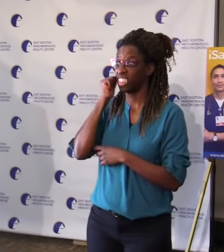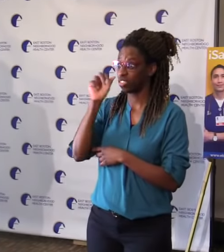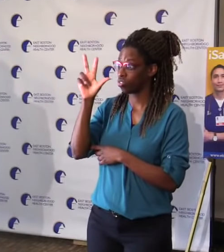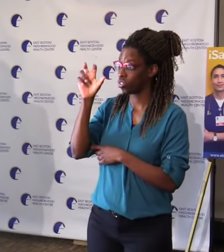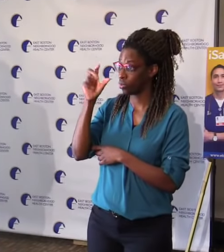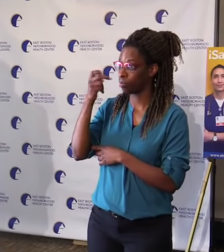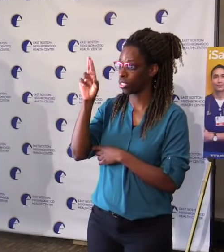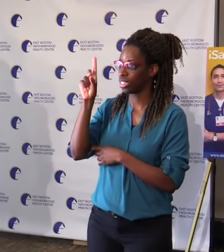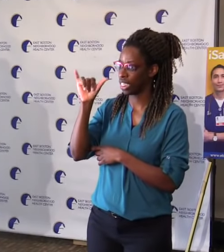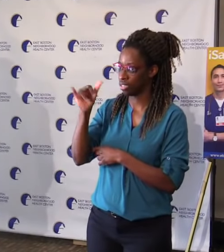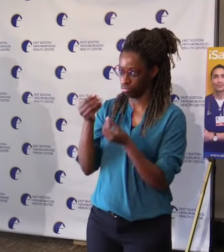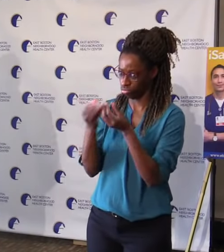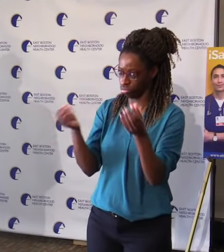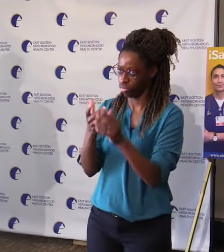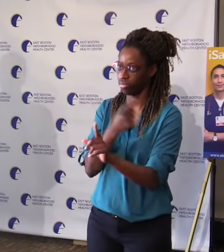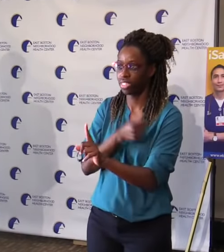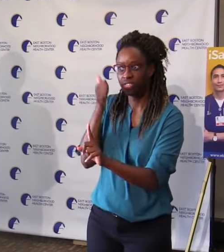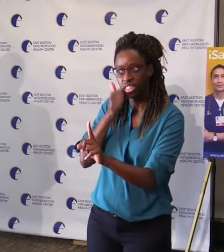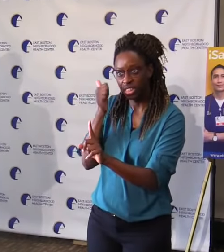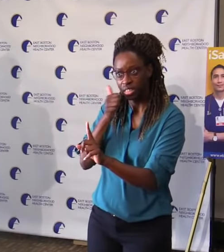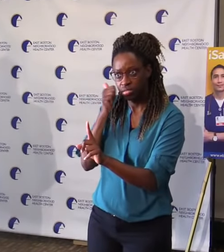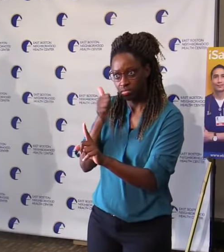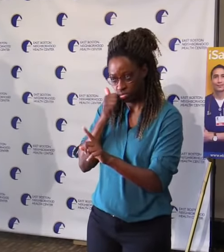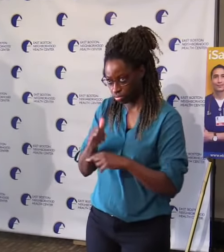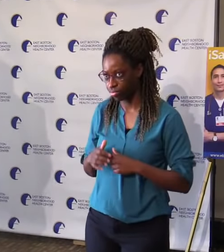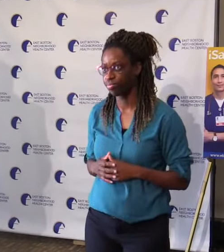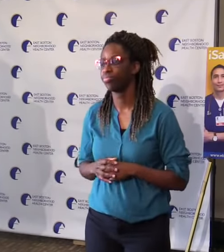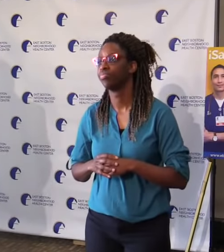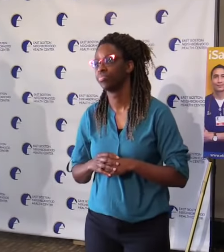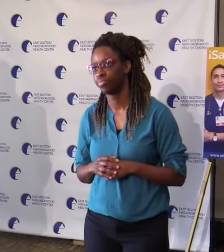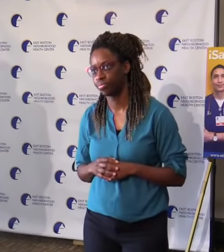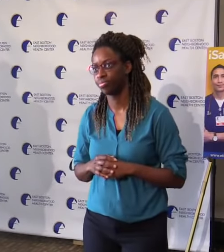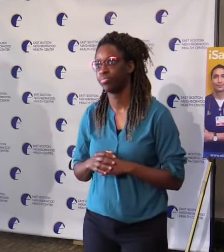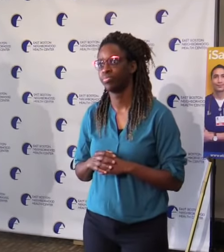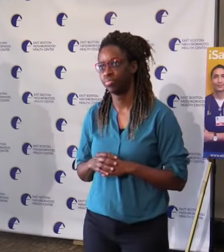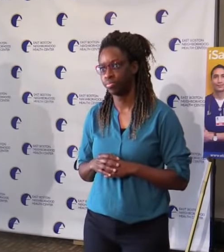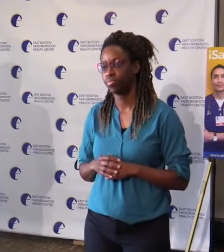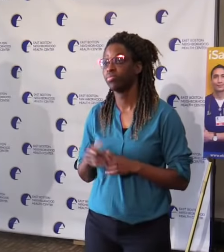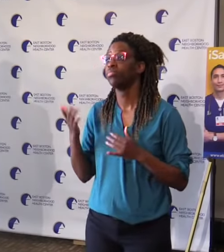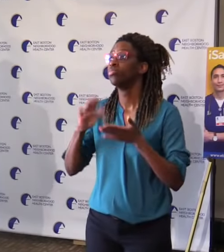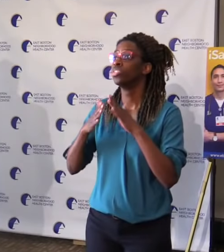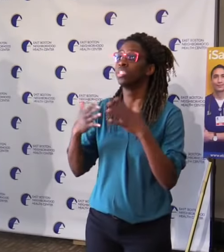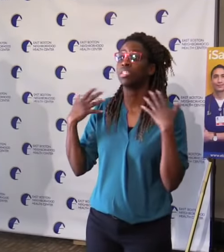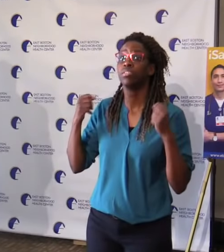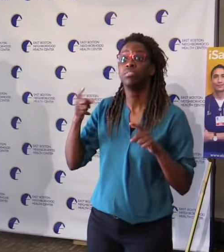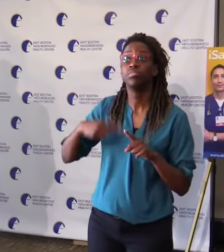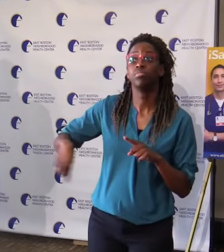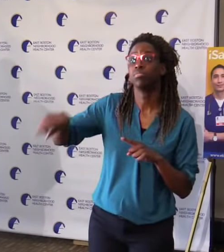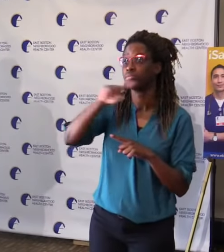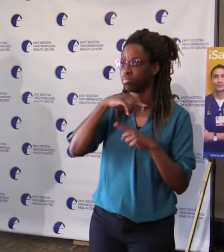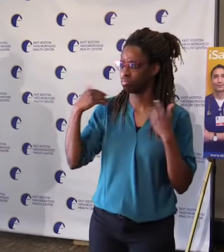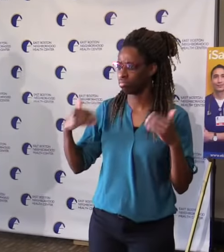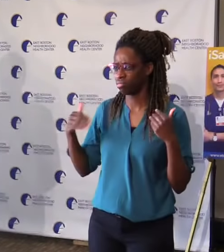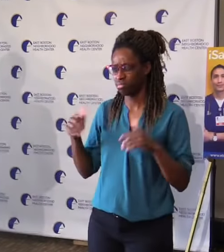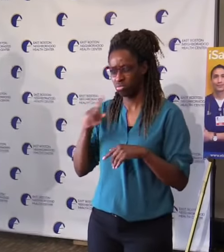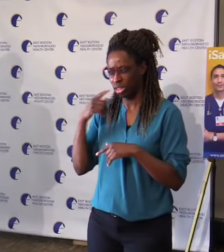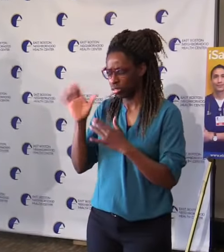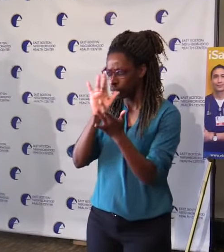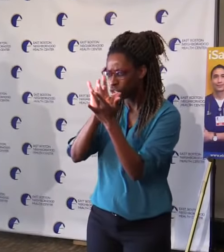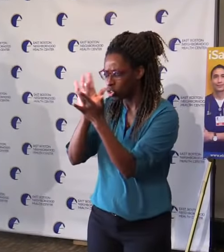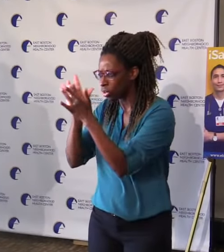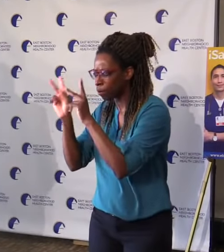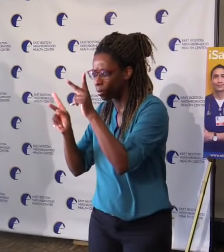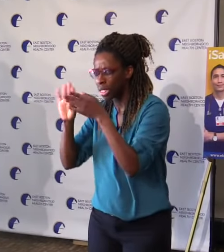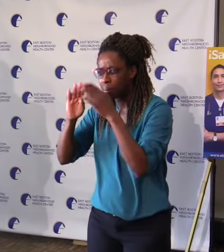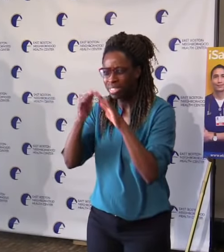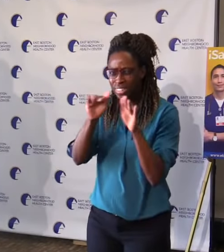Community health centers have been doing tremendous work reaching out in their communities. I'm sure Manny will talk more about that to encourage folks to get